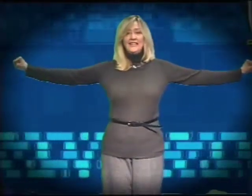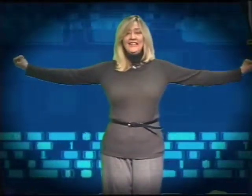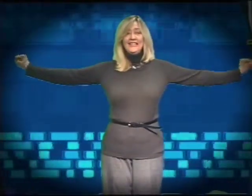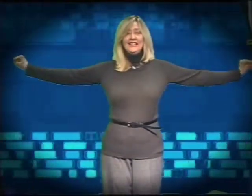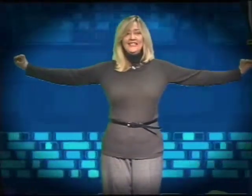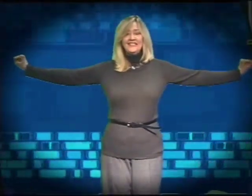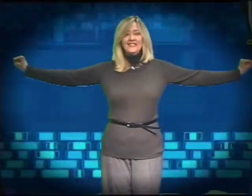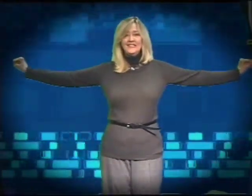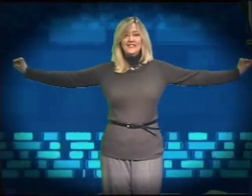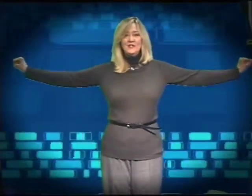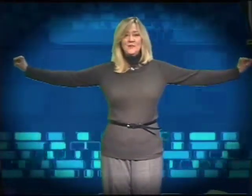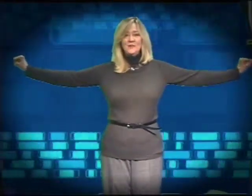Equidistant.